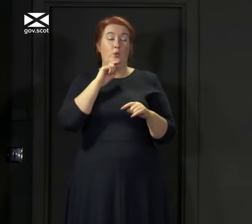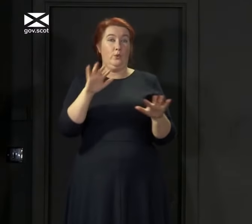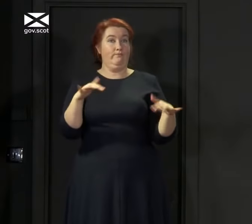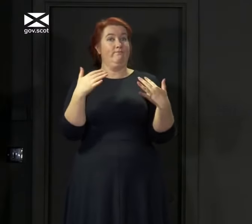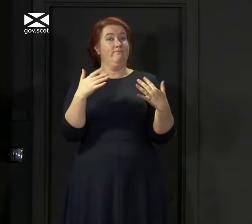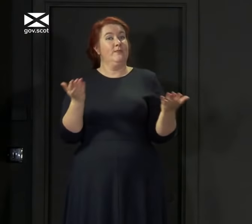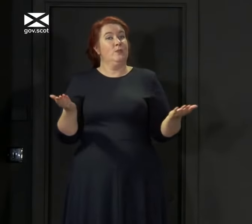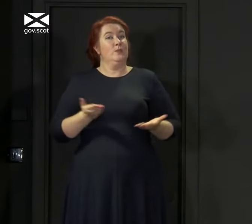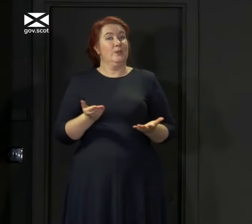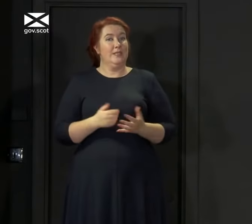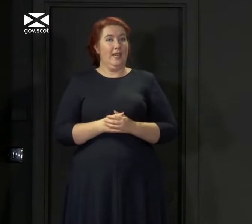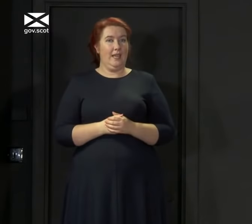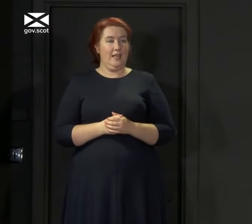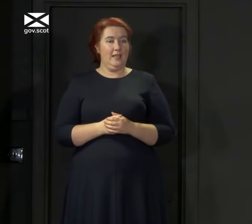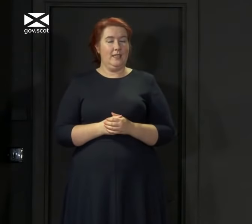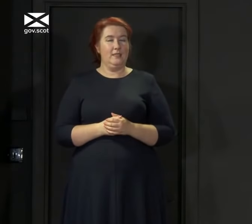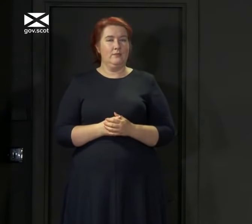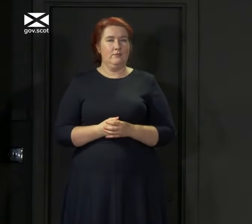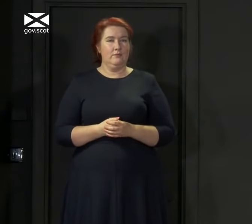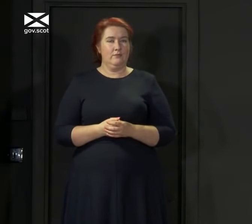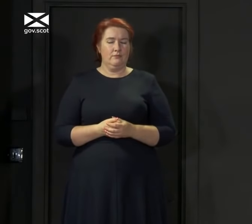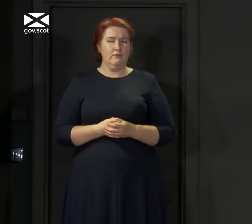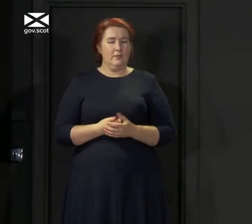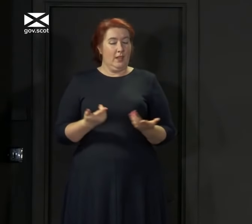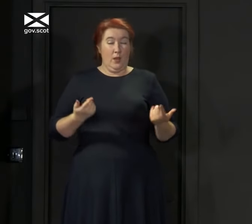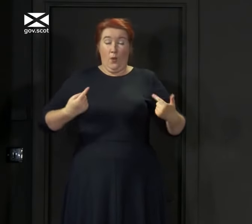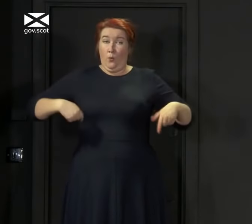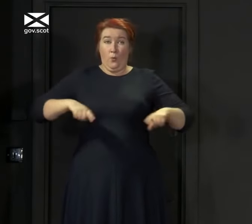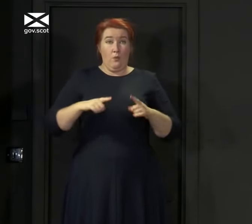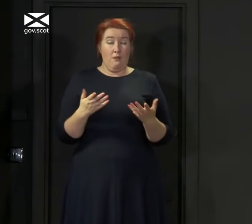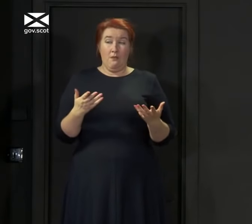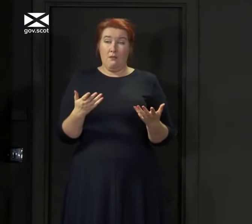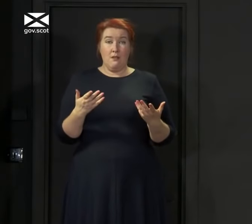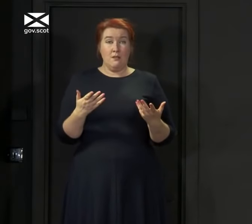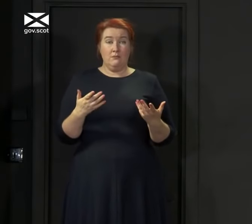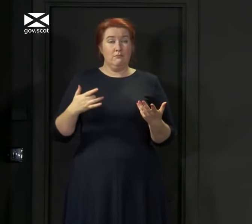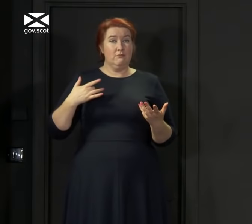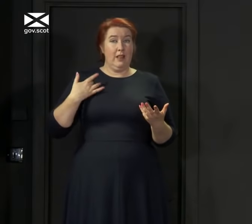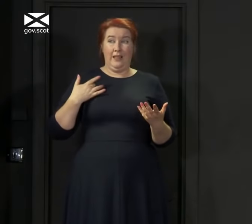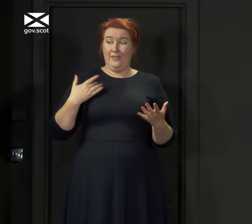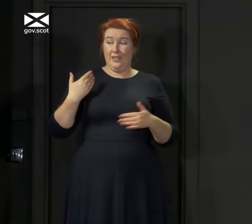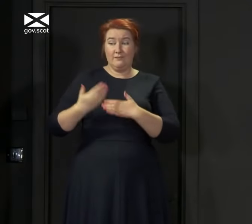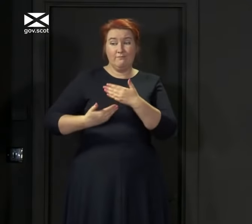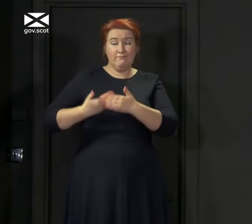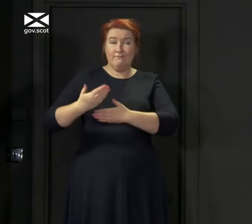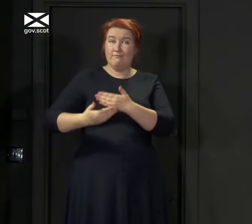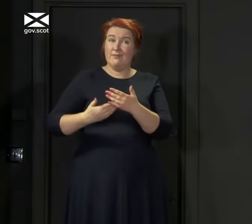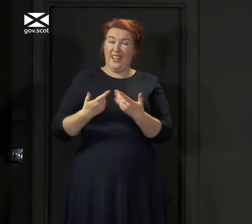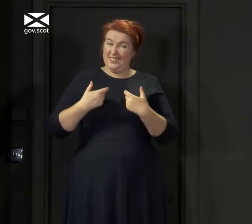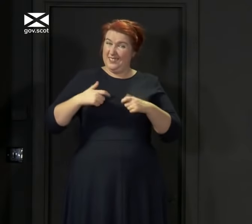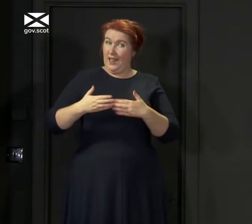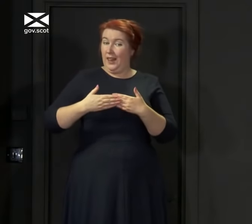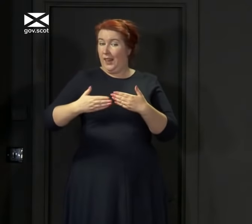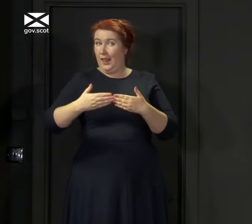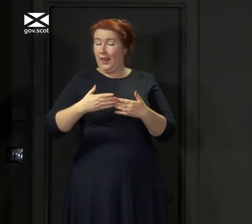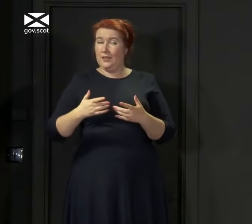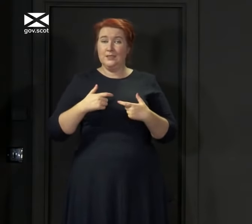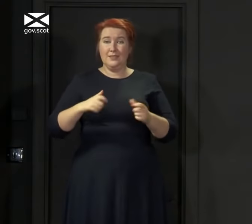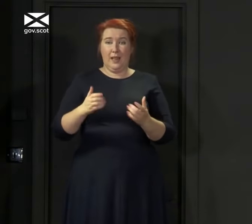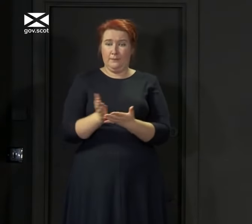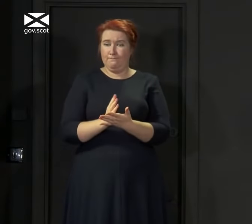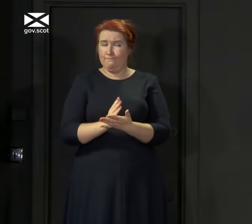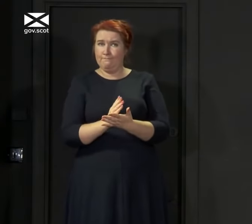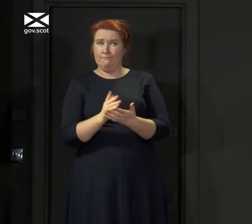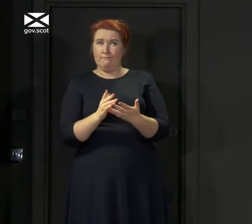join us today. We are living and we will for possibly quite some time to come be living in an unpredictable